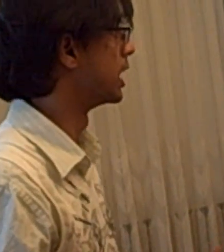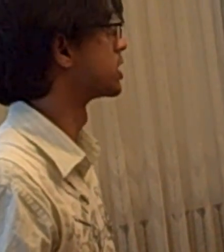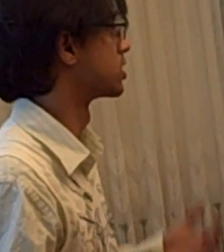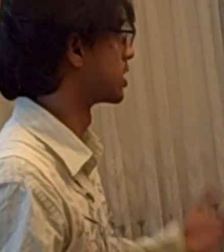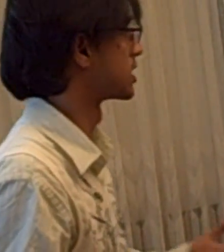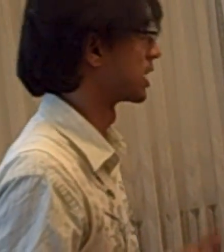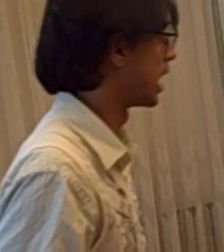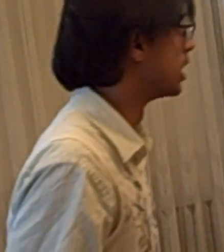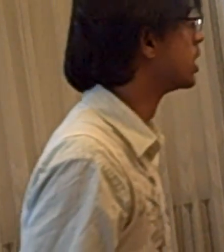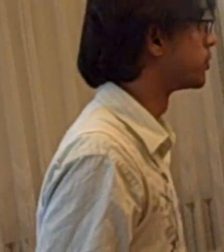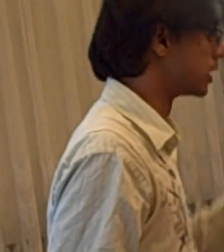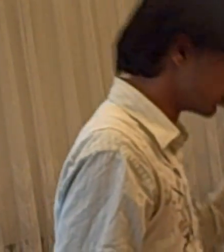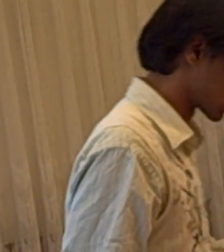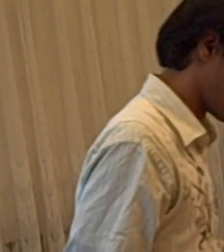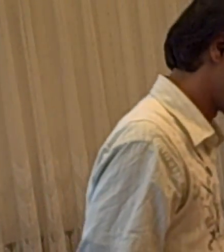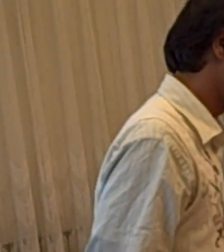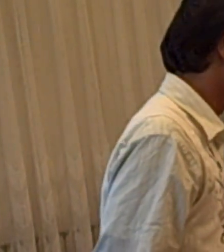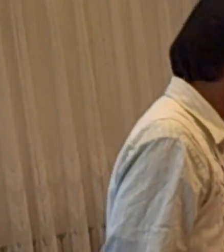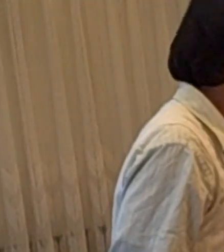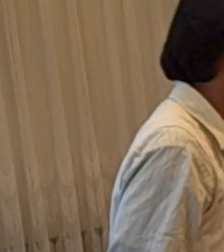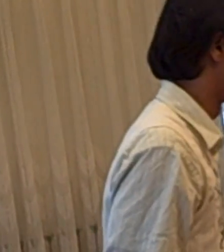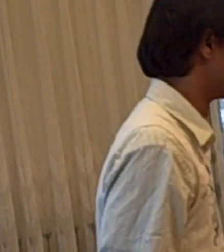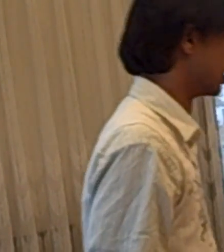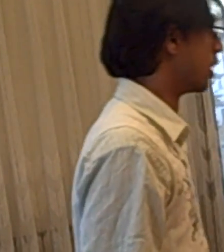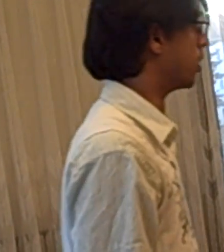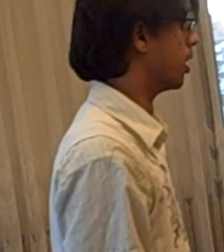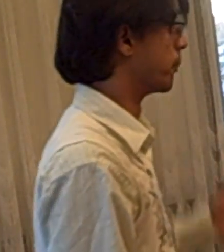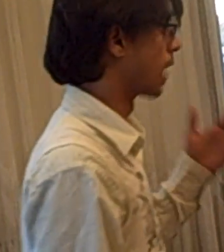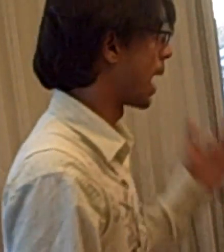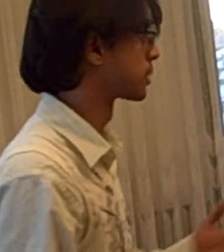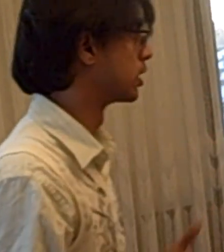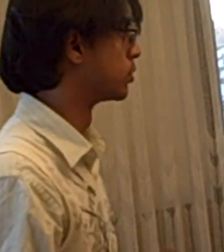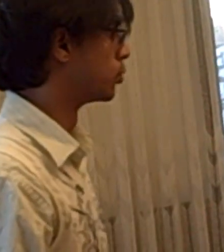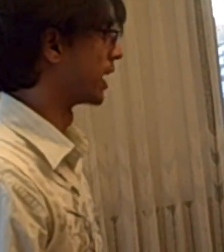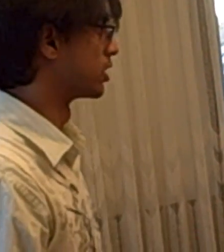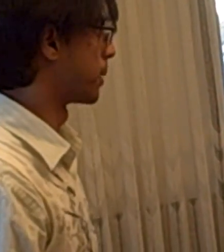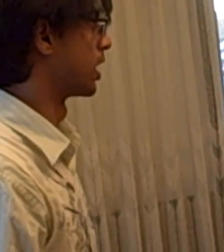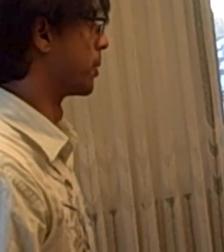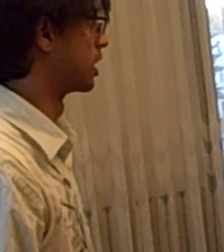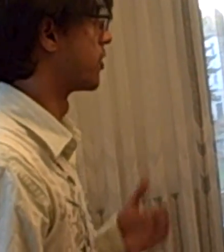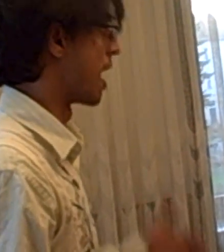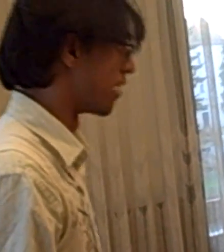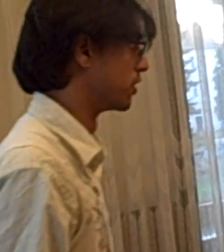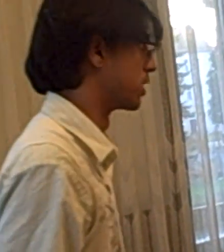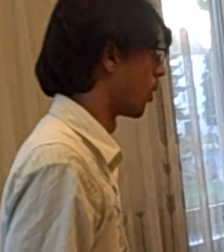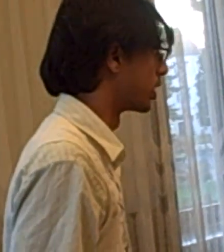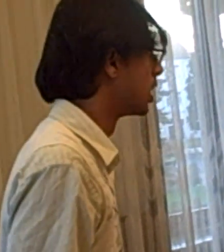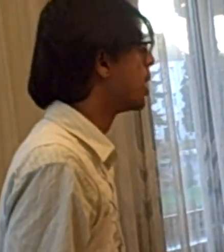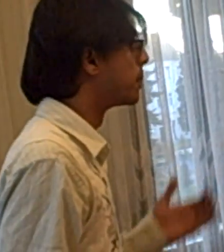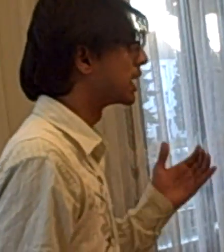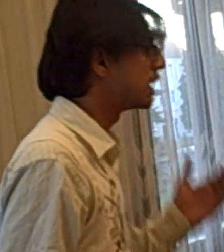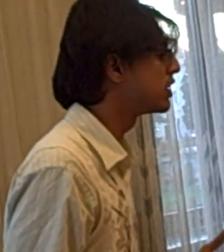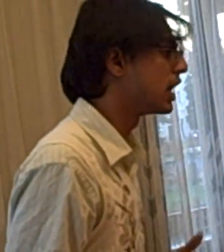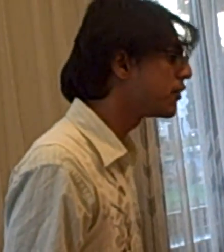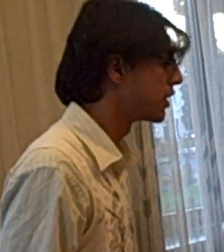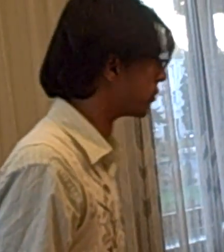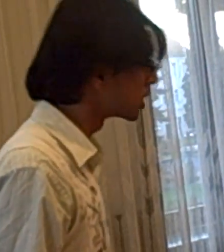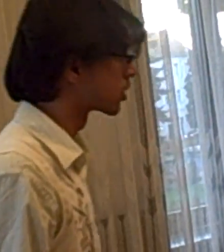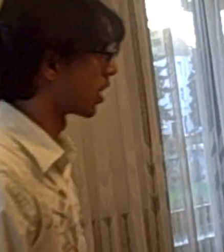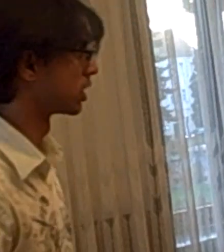agent, things like that. So we do acknowledge we don't have an absolute right to spend our money wherever we want. But even if we were to grant